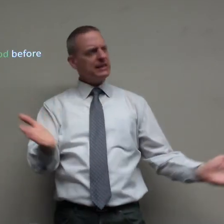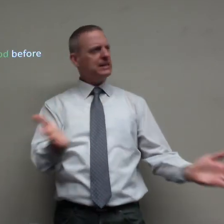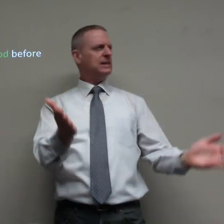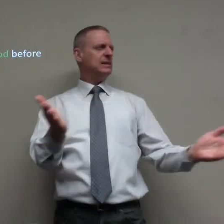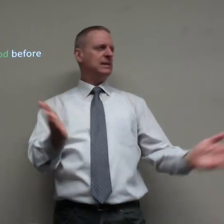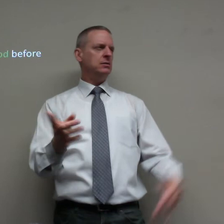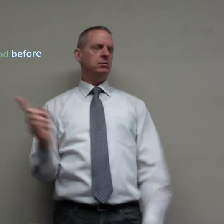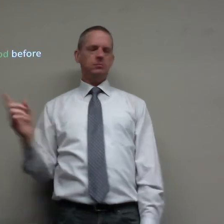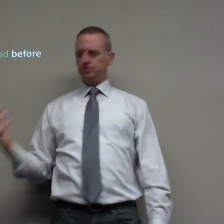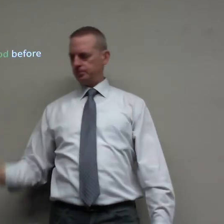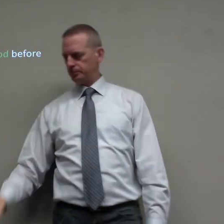they encourage them